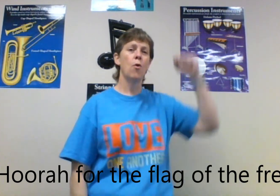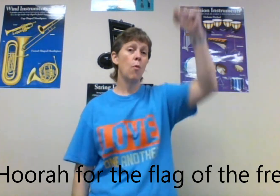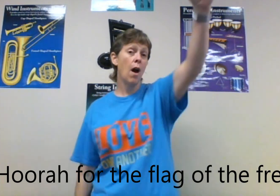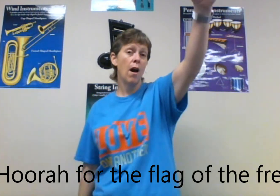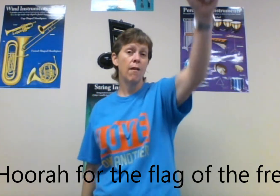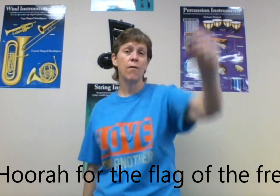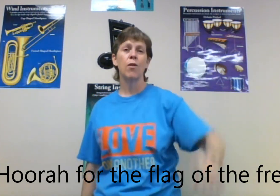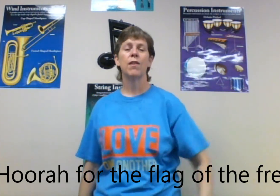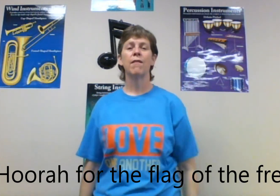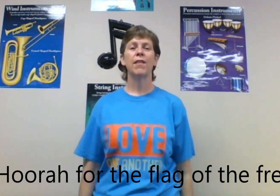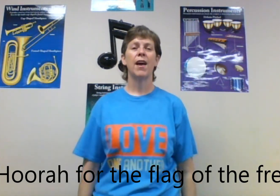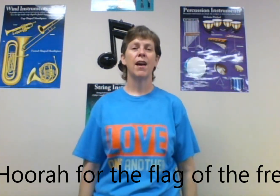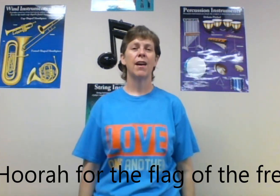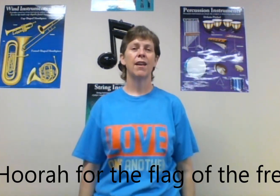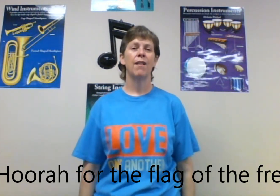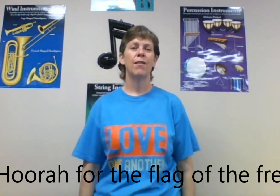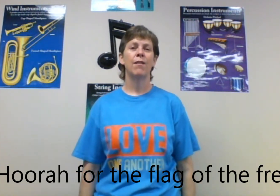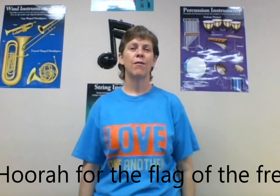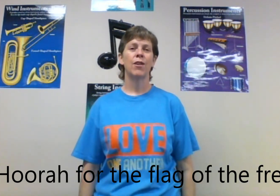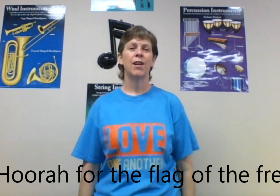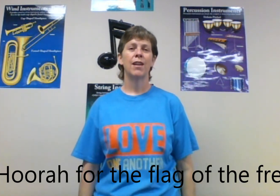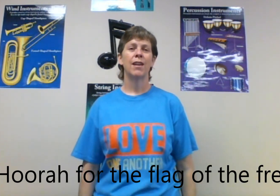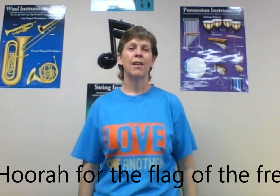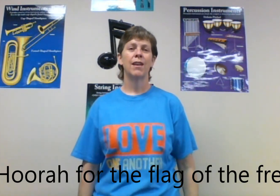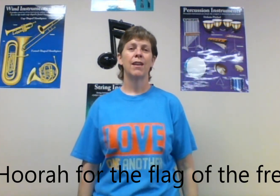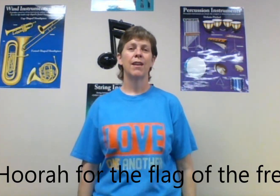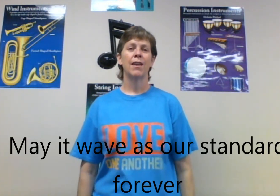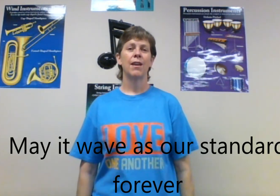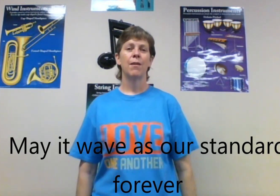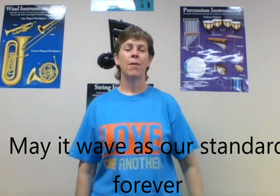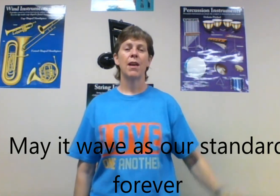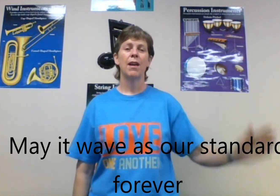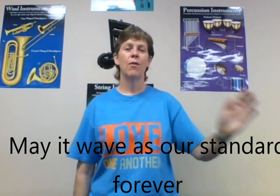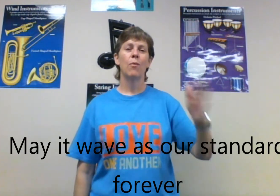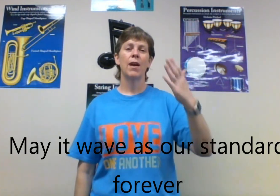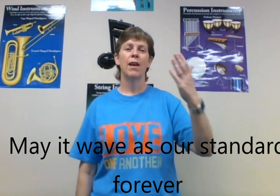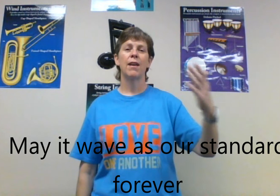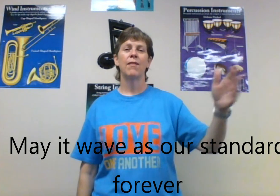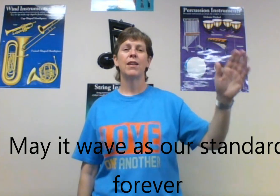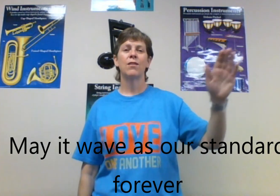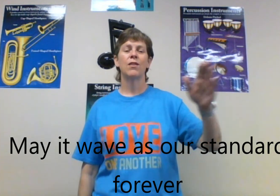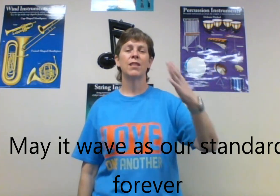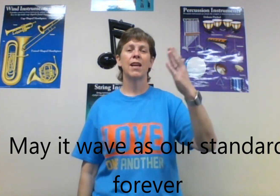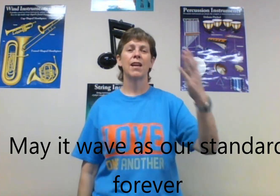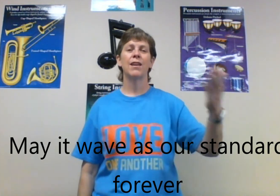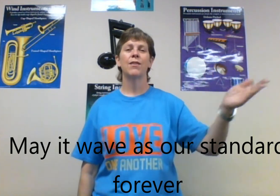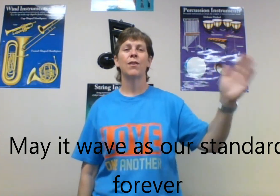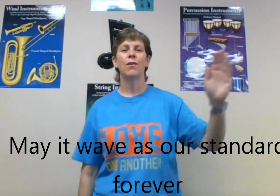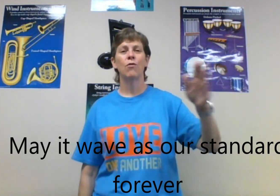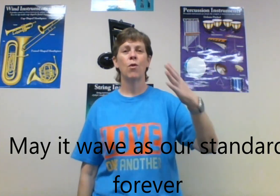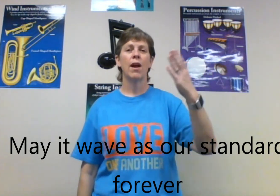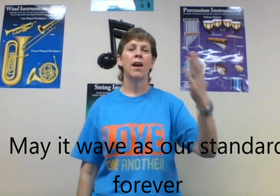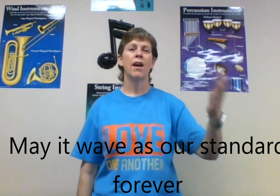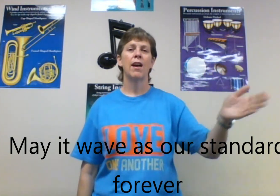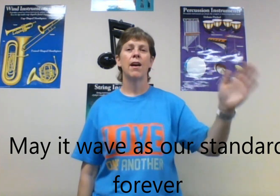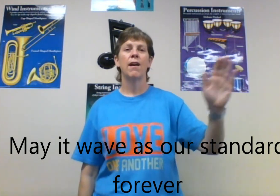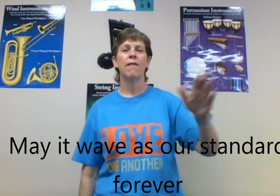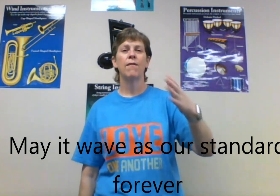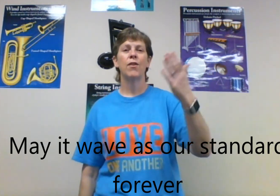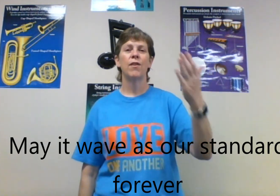Hooray for the flag of the free, may it wave as I stand here forever.